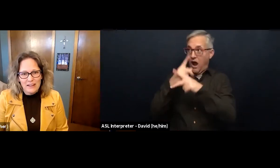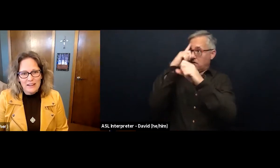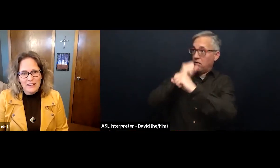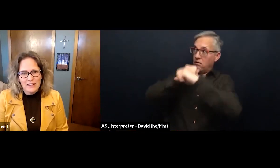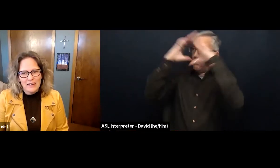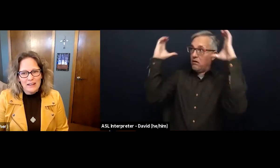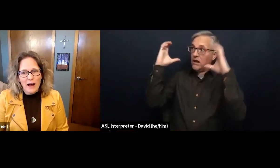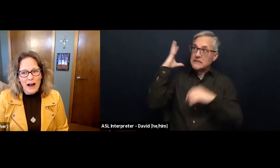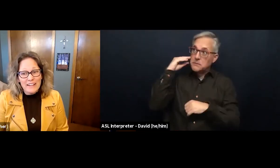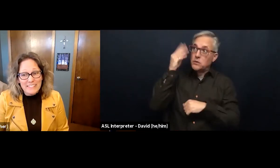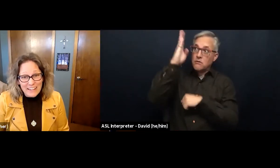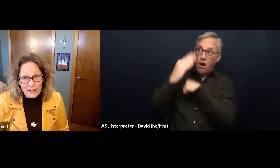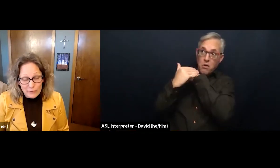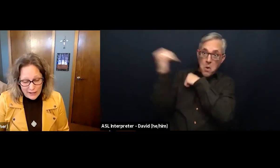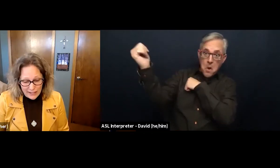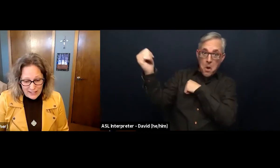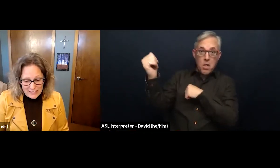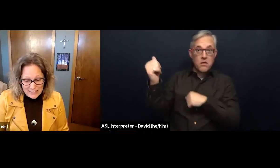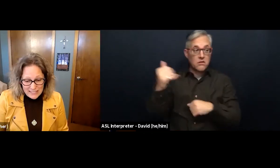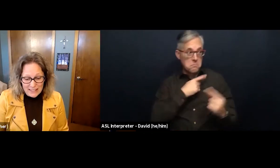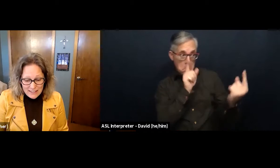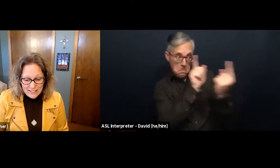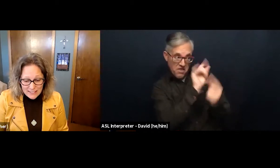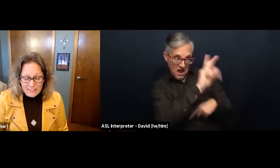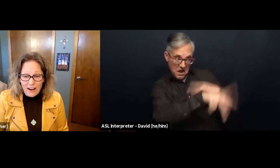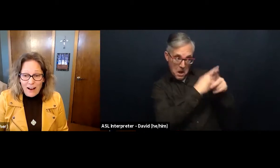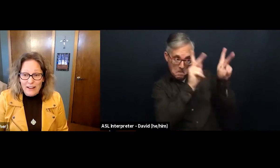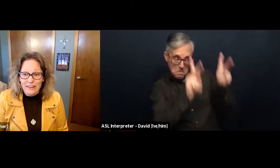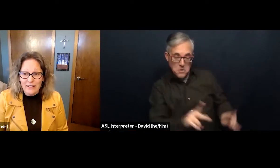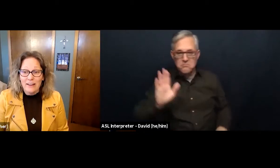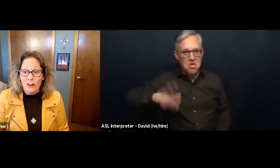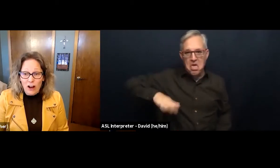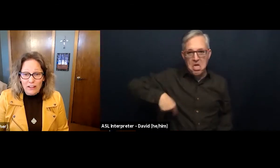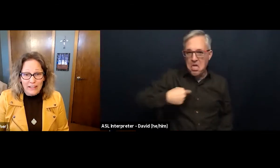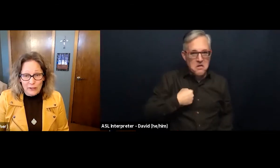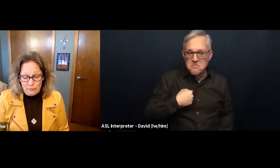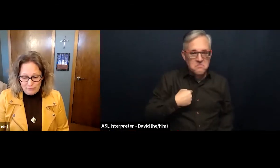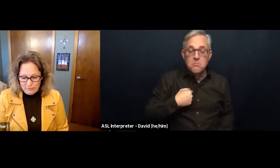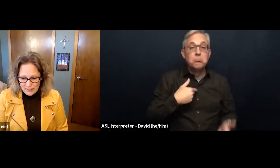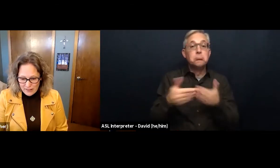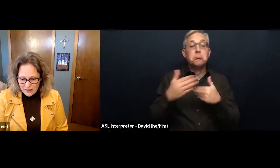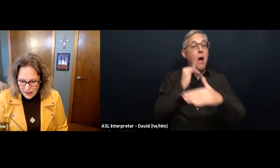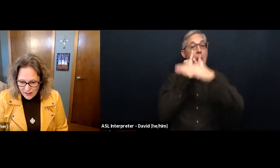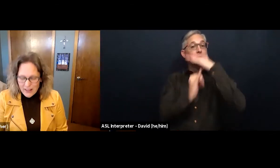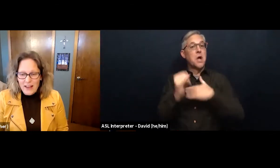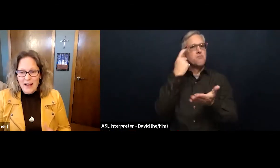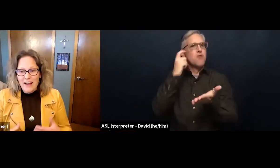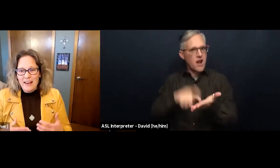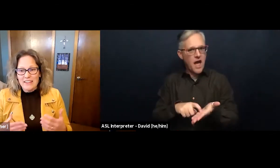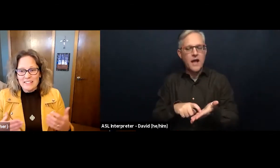But Isaiah recognizes that this is God calling him. God is